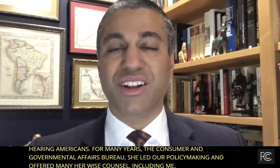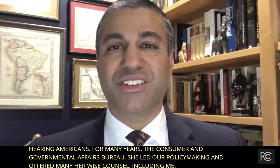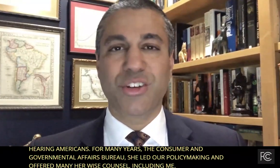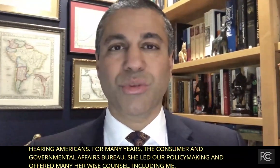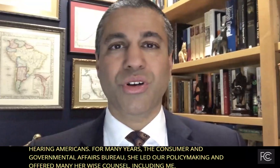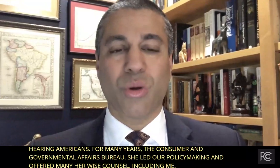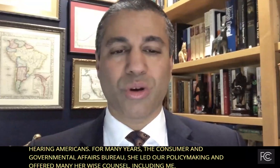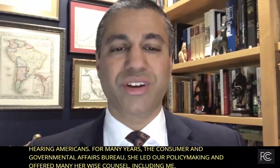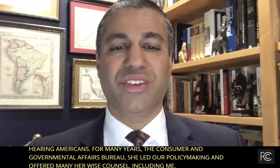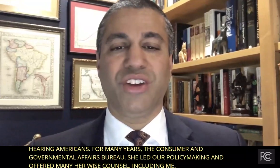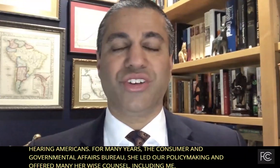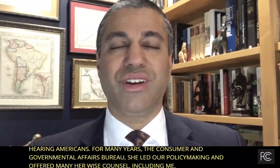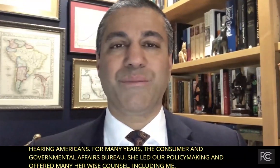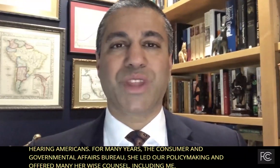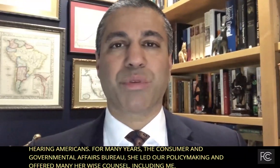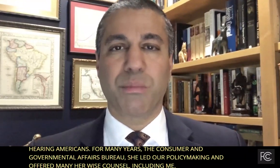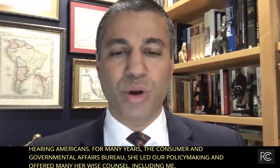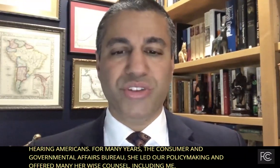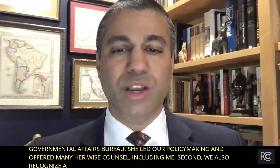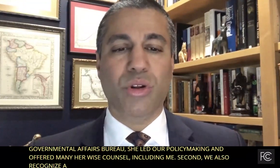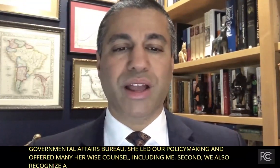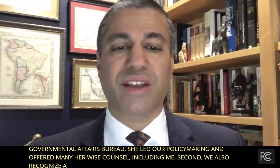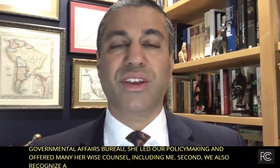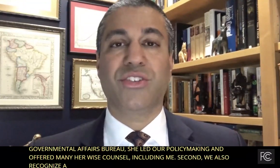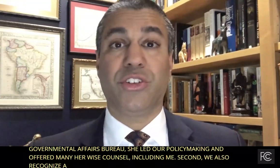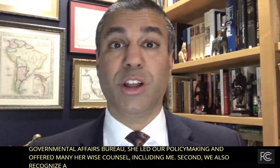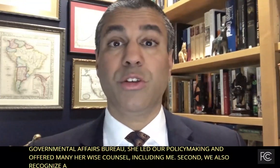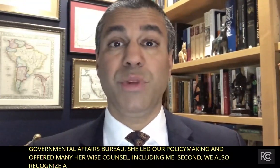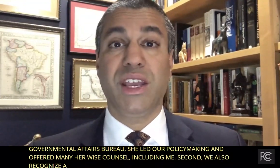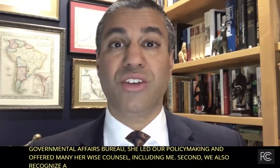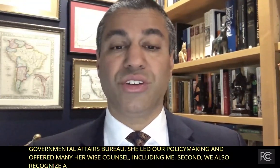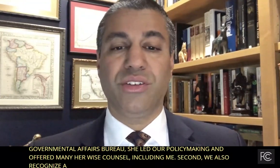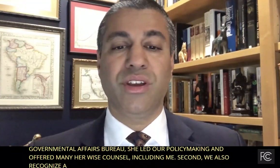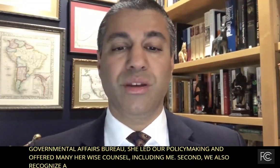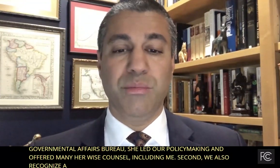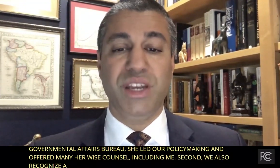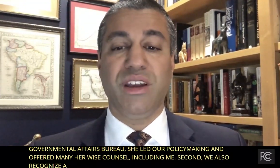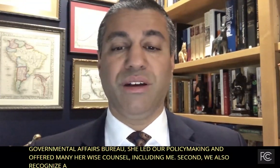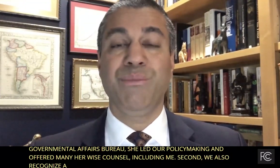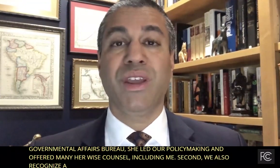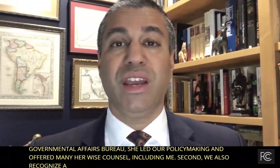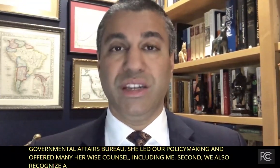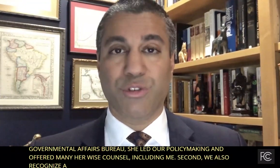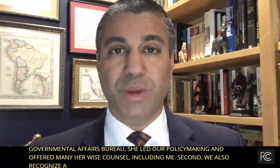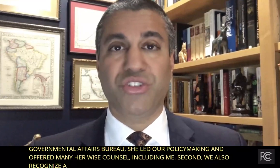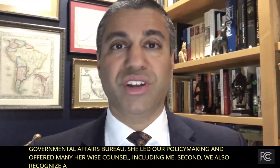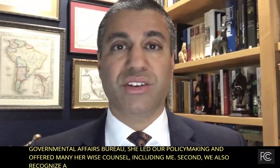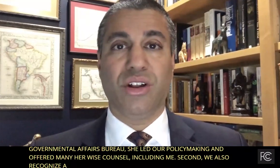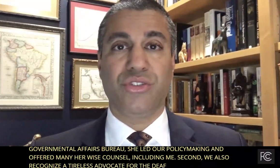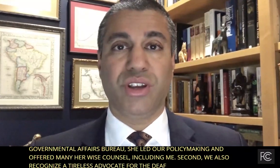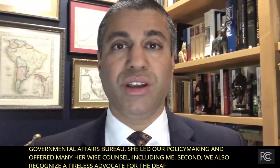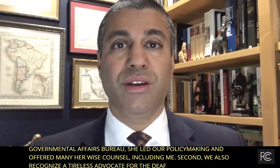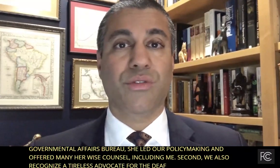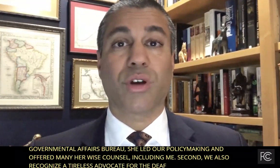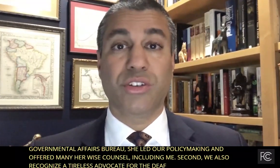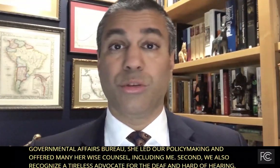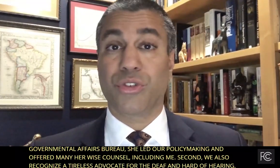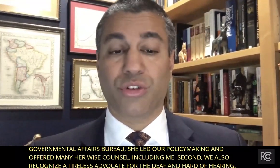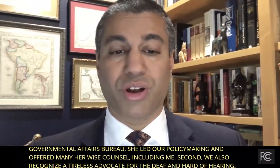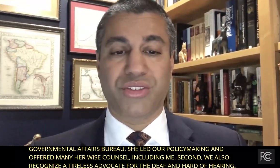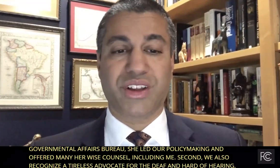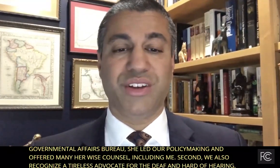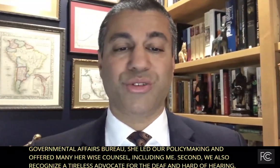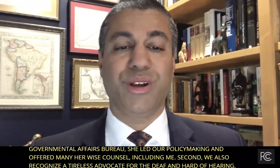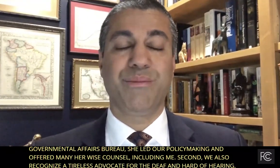he led a consumer organization that promotes equal access to telecommunications, media, and information technology for